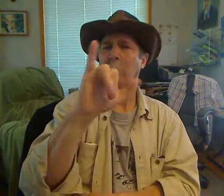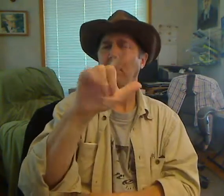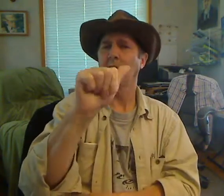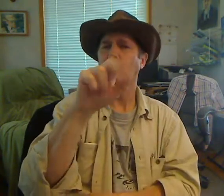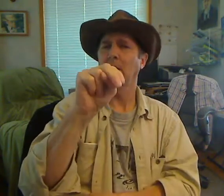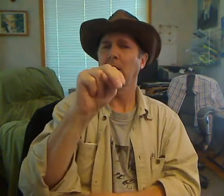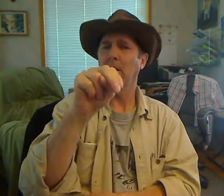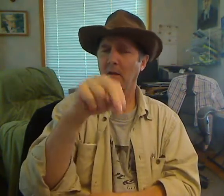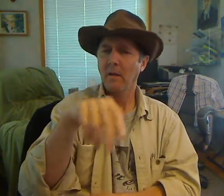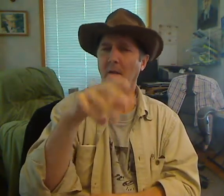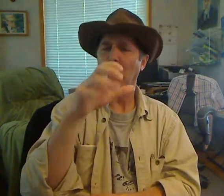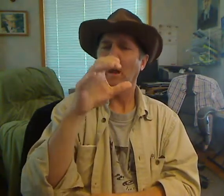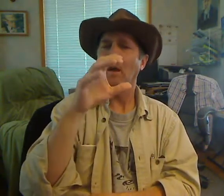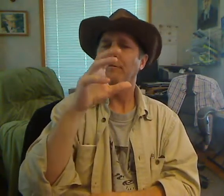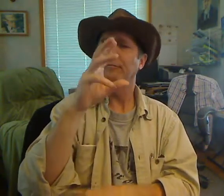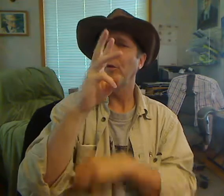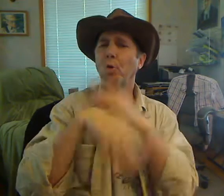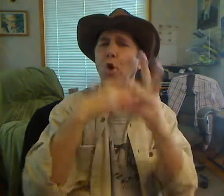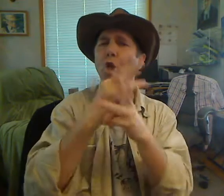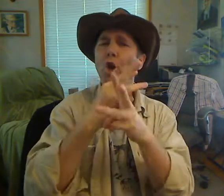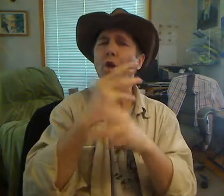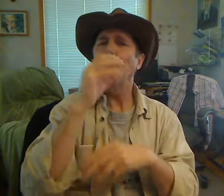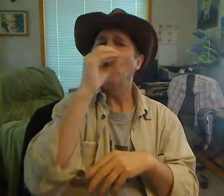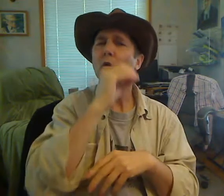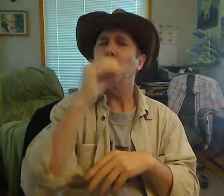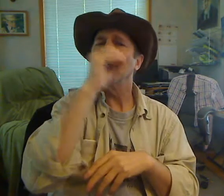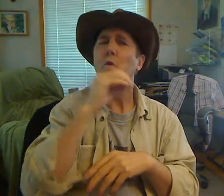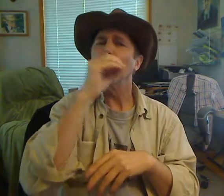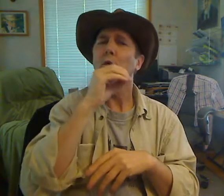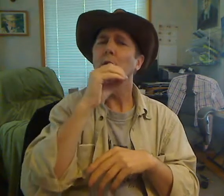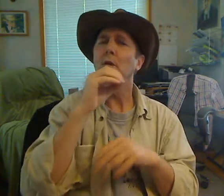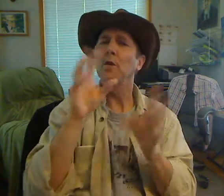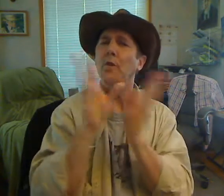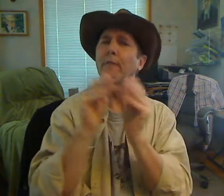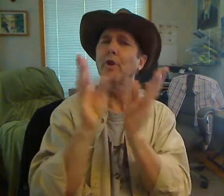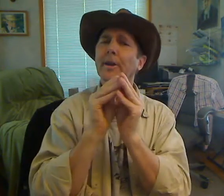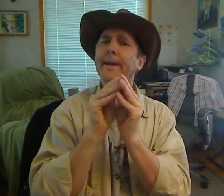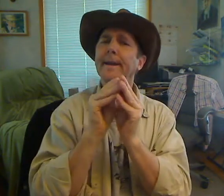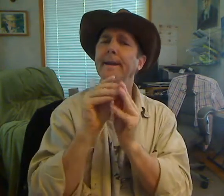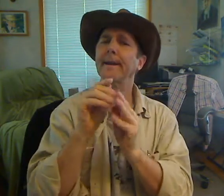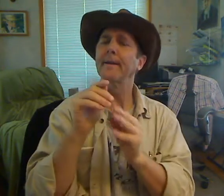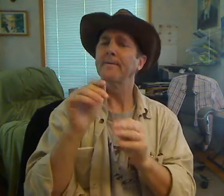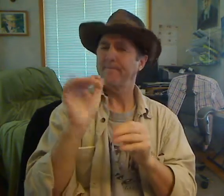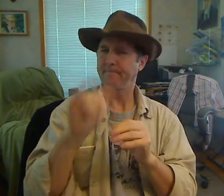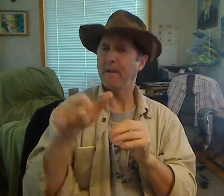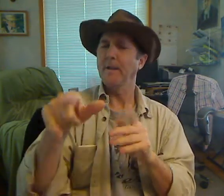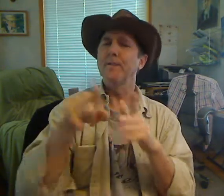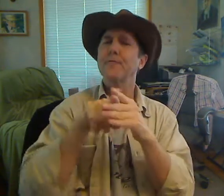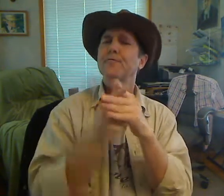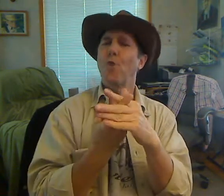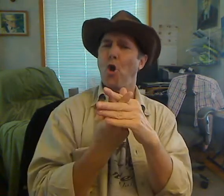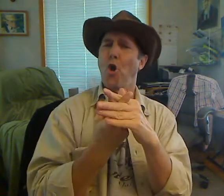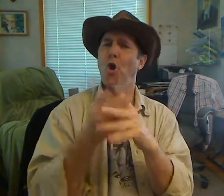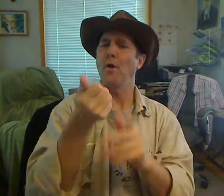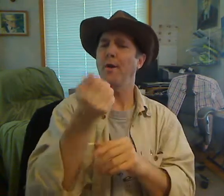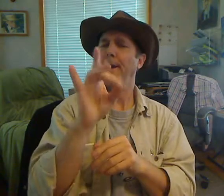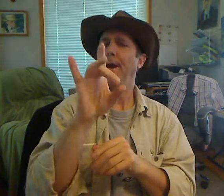over Karanjic's detention. Her reaction is divided along ethnic lines. Newspapers in Seregevo celebrated the news of his